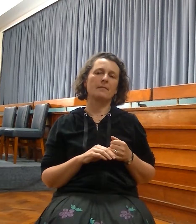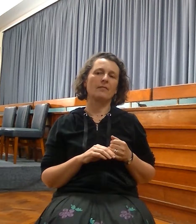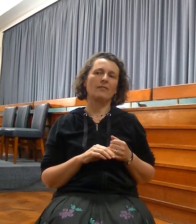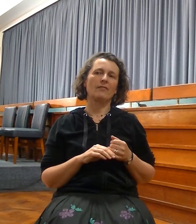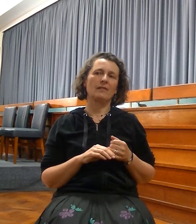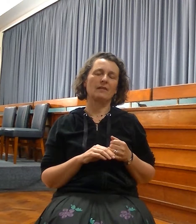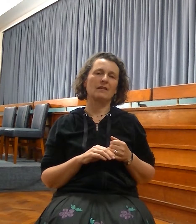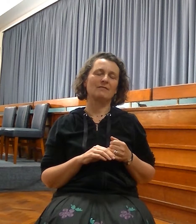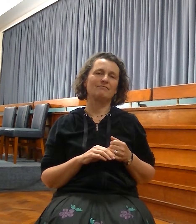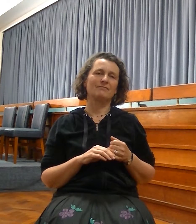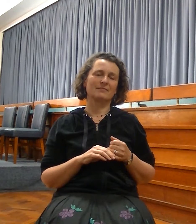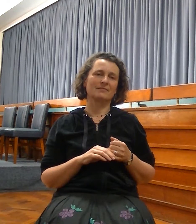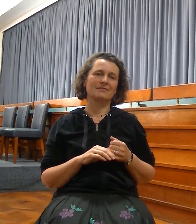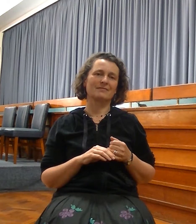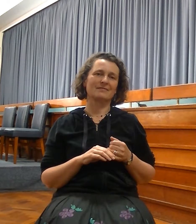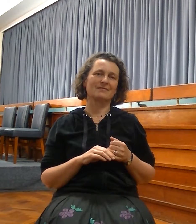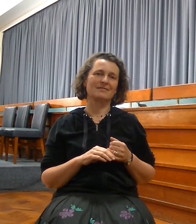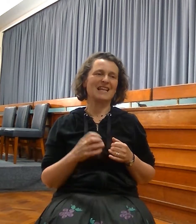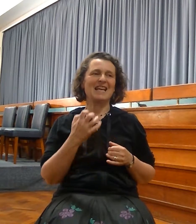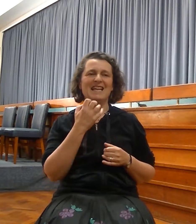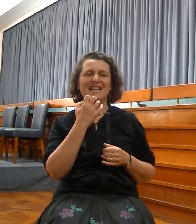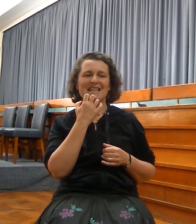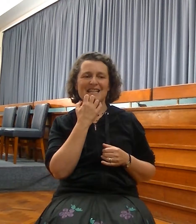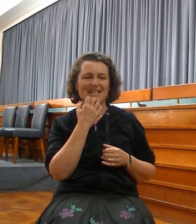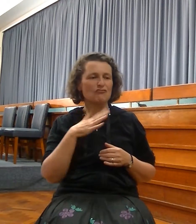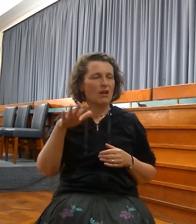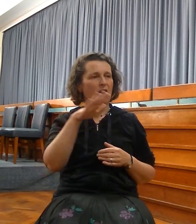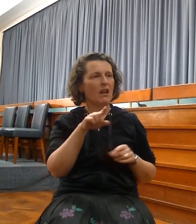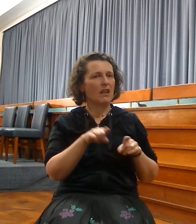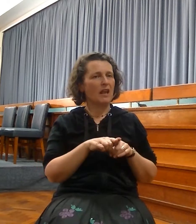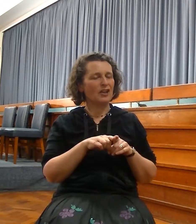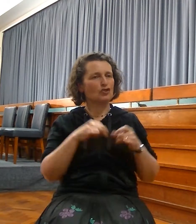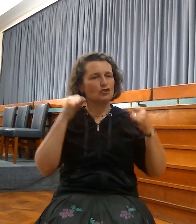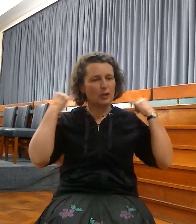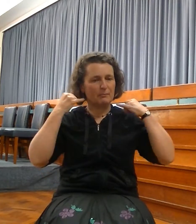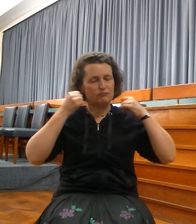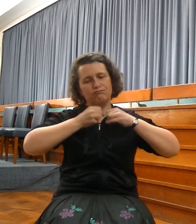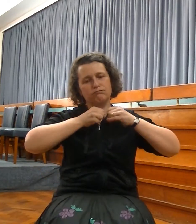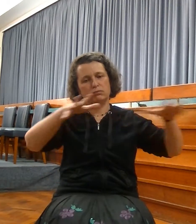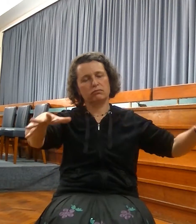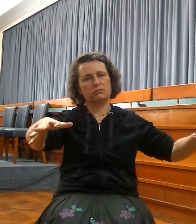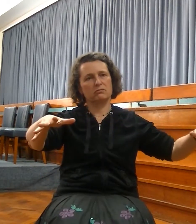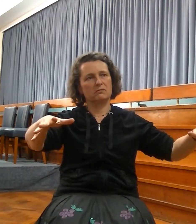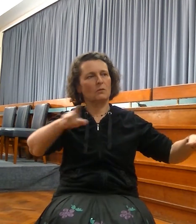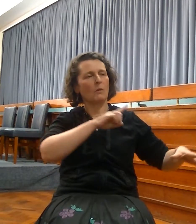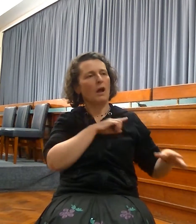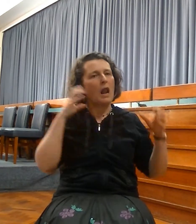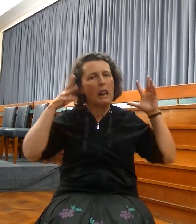Israel is a scattered sheep, the lions, the children away. First, the king of Assyria